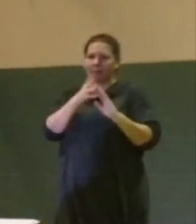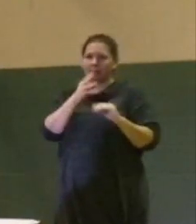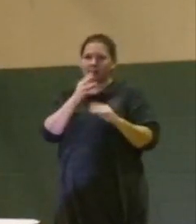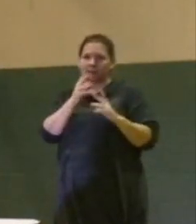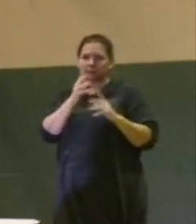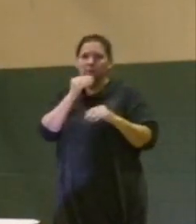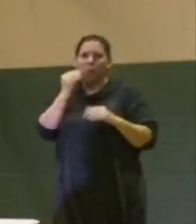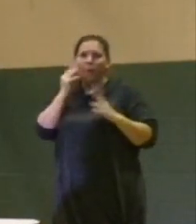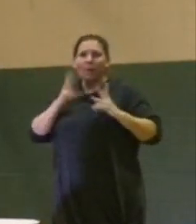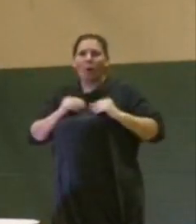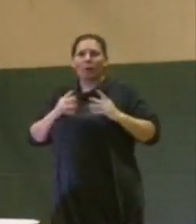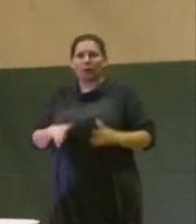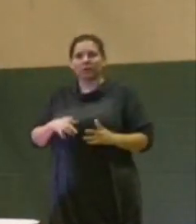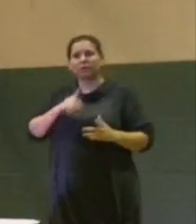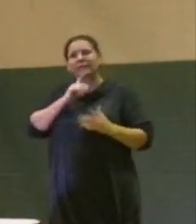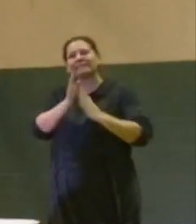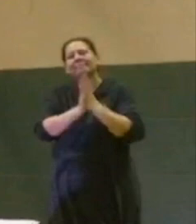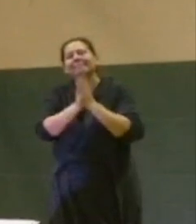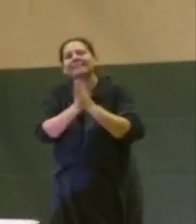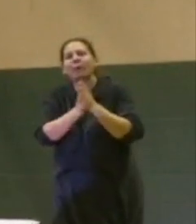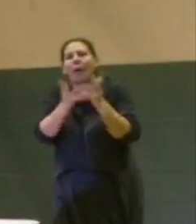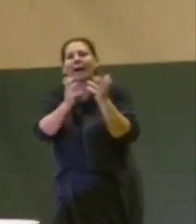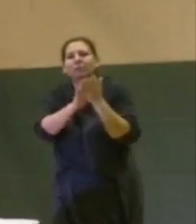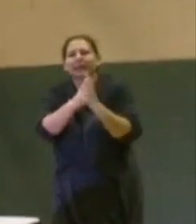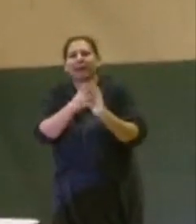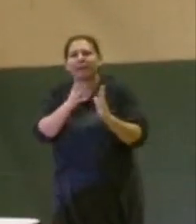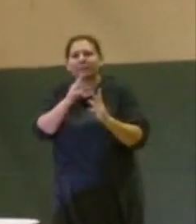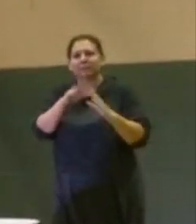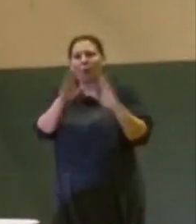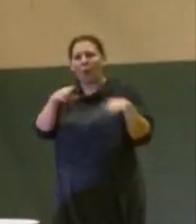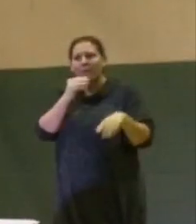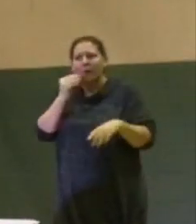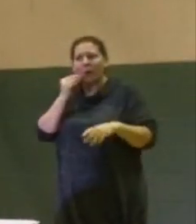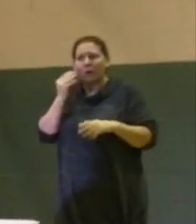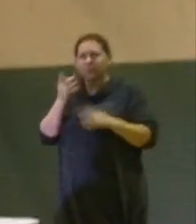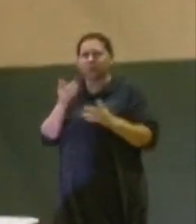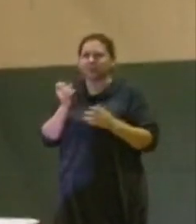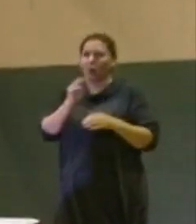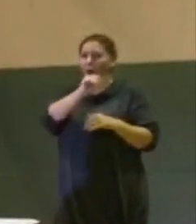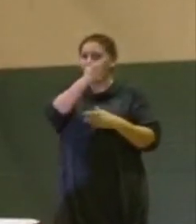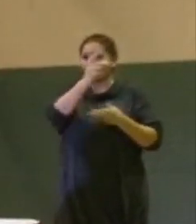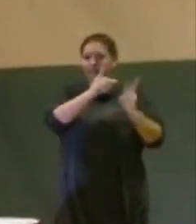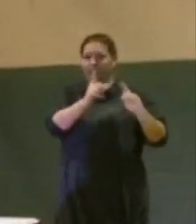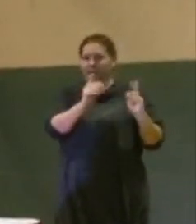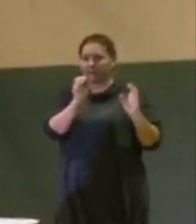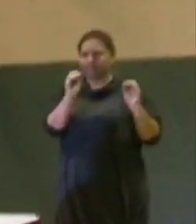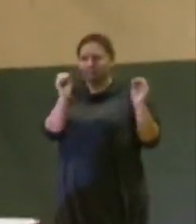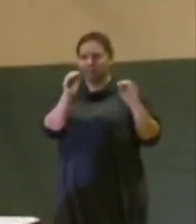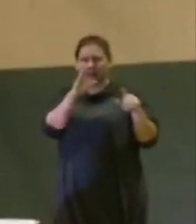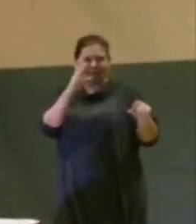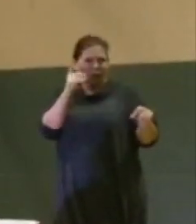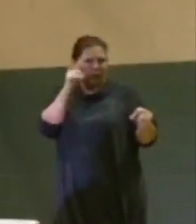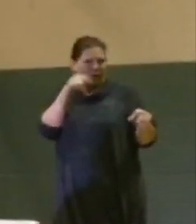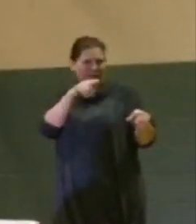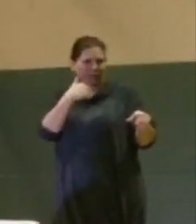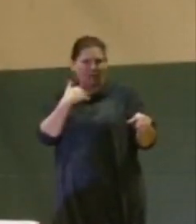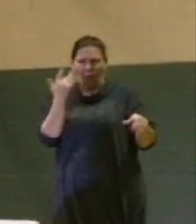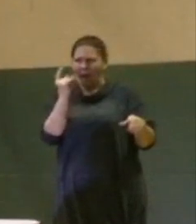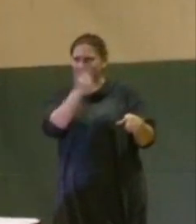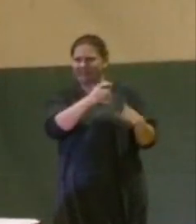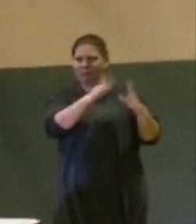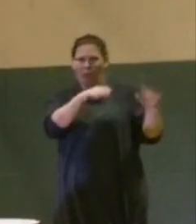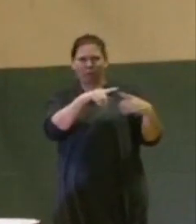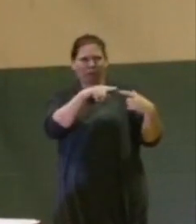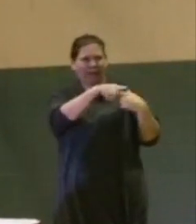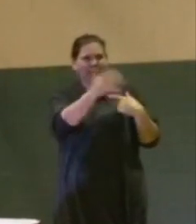who desperately want to be homeowners, and why other people are getting homes, and we've never heard of them before. So we need to make sure that